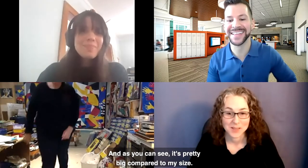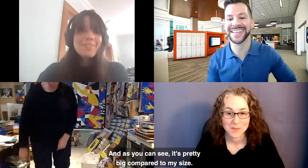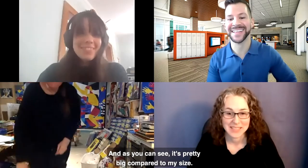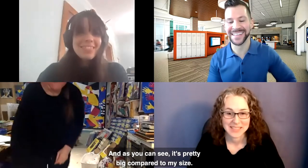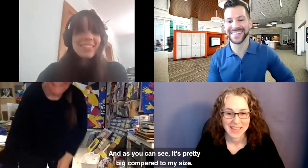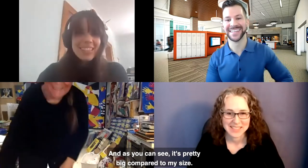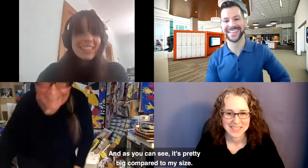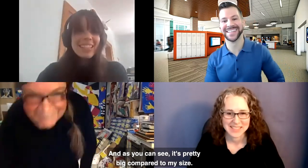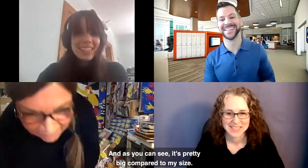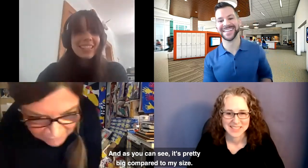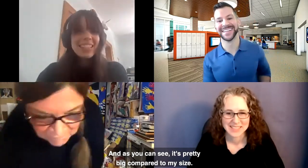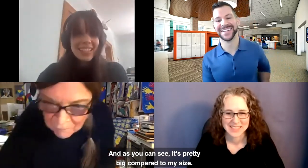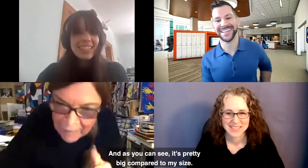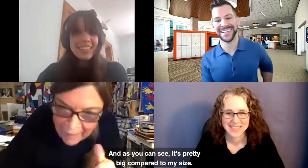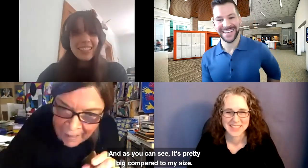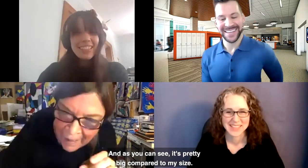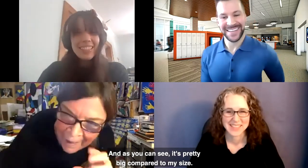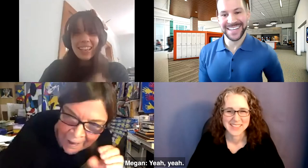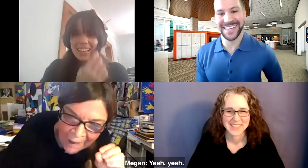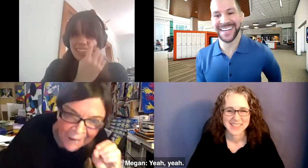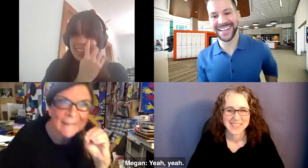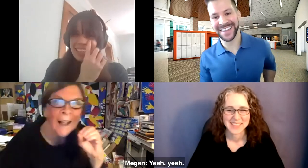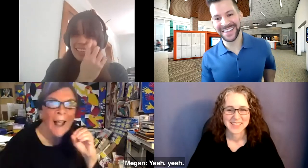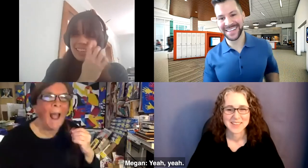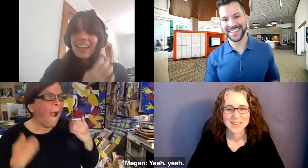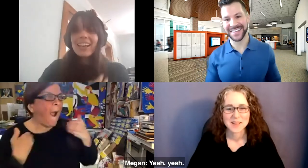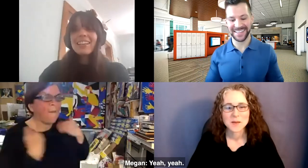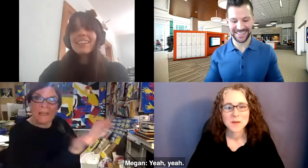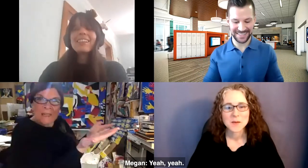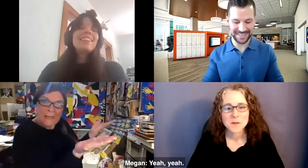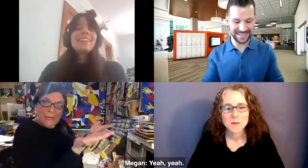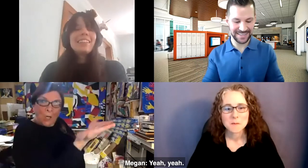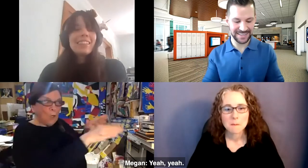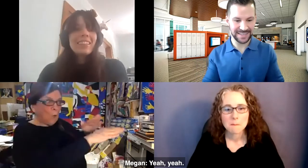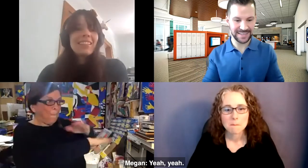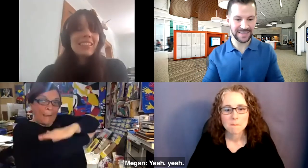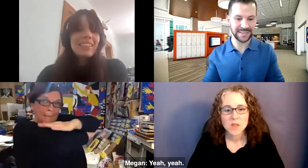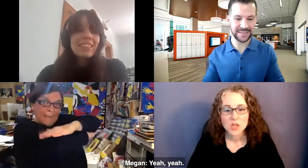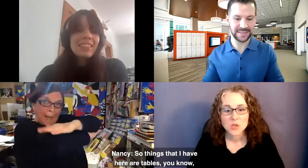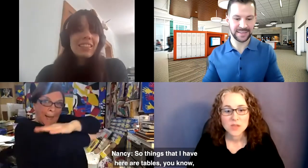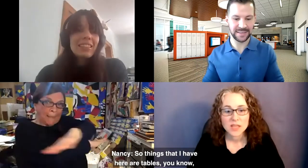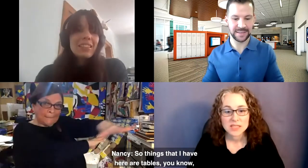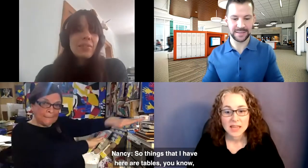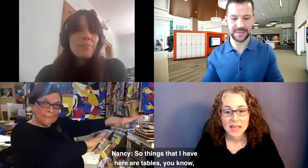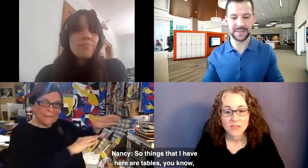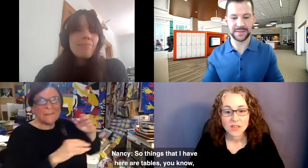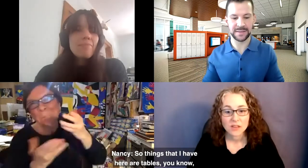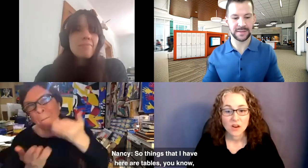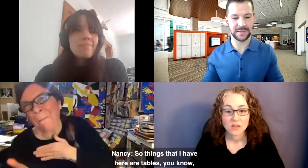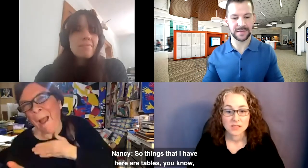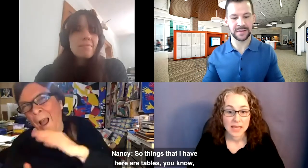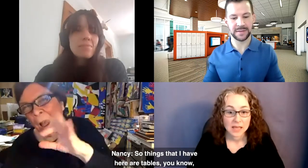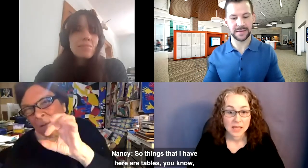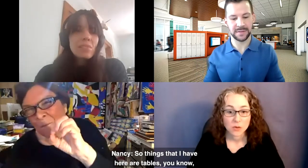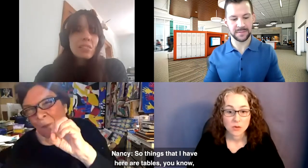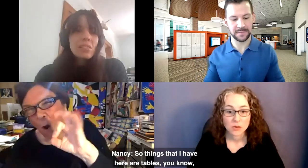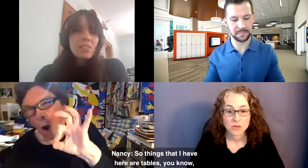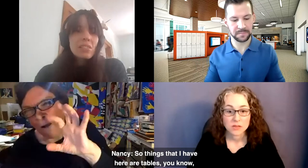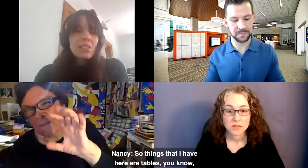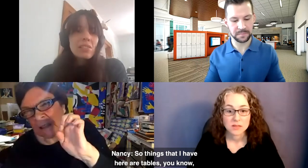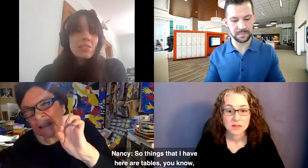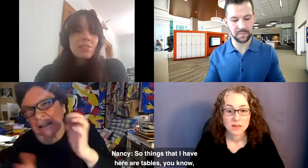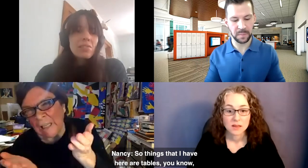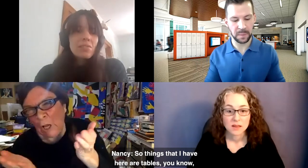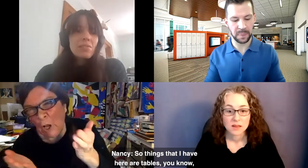compared to my size. Megan agreeing. Nancy signing. So things that I have here are tables.